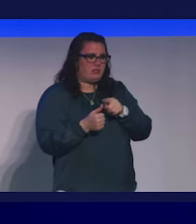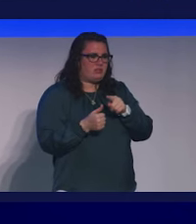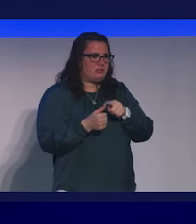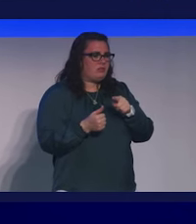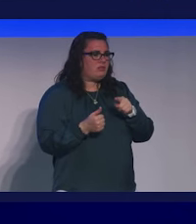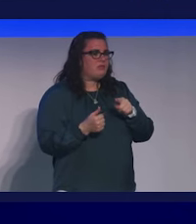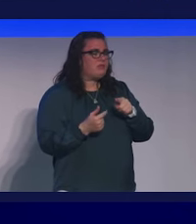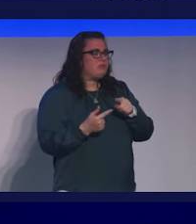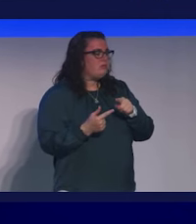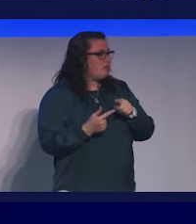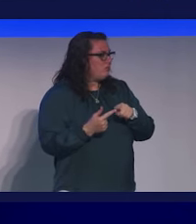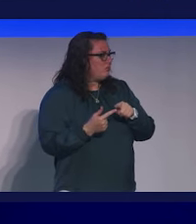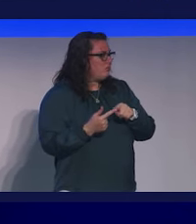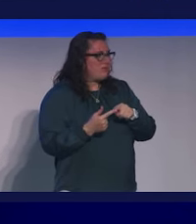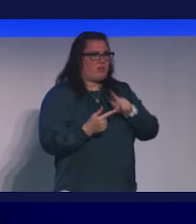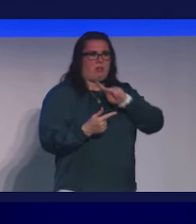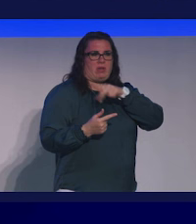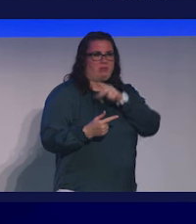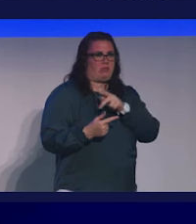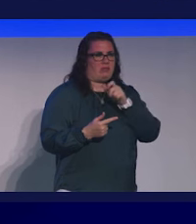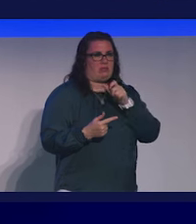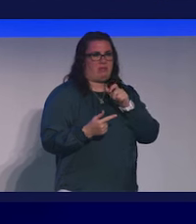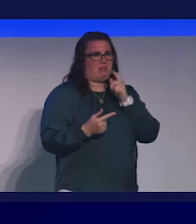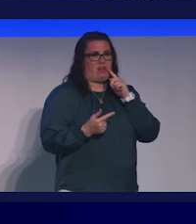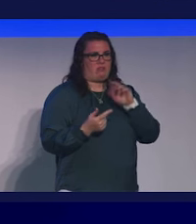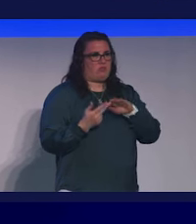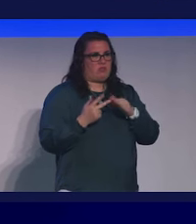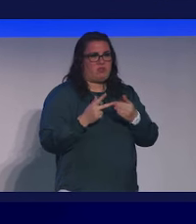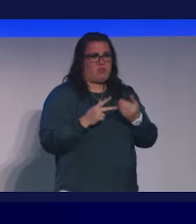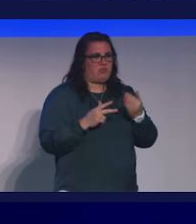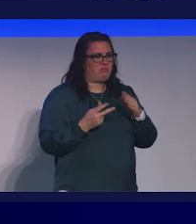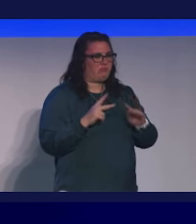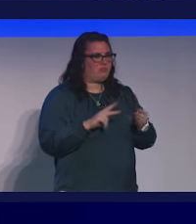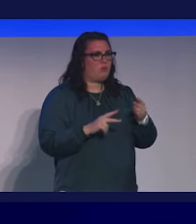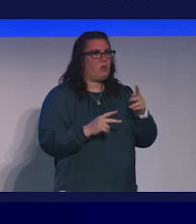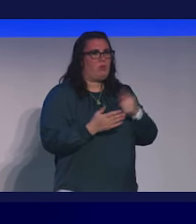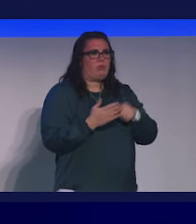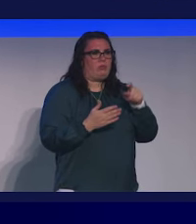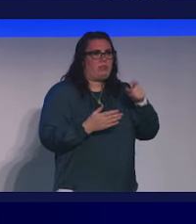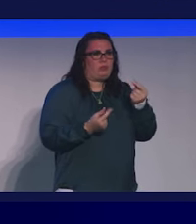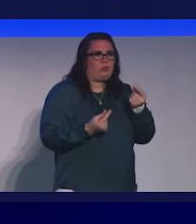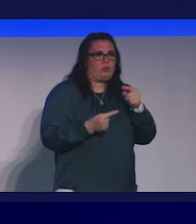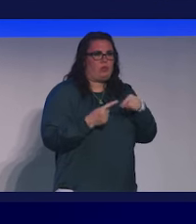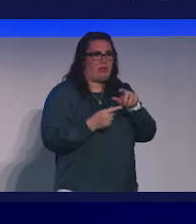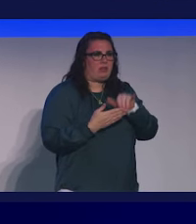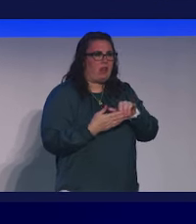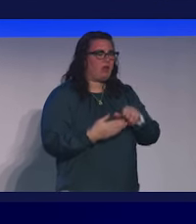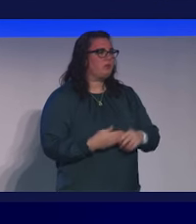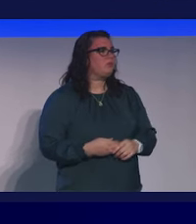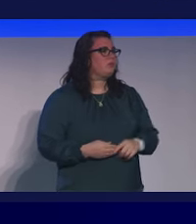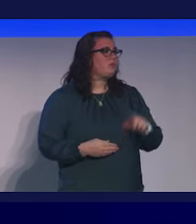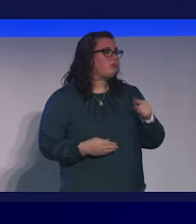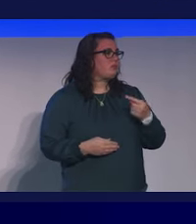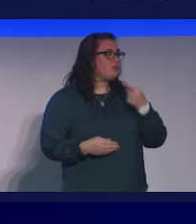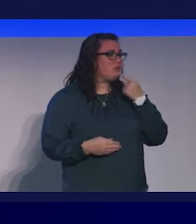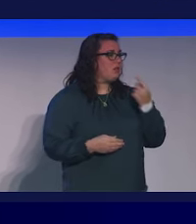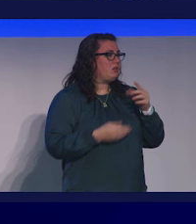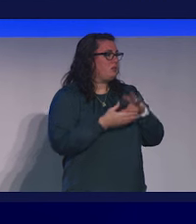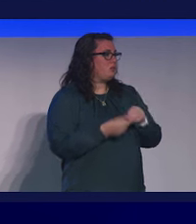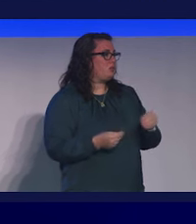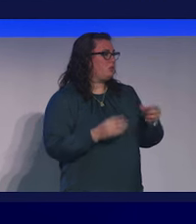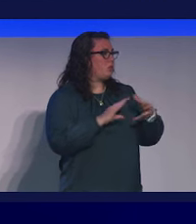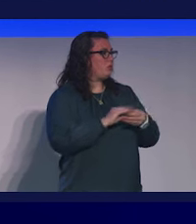practice clinicians, not for the patients, not for communities, and what we need to do about this. But first, I'm to tell you a little bit of a story